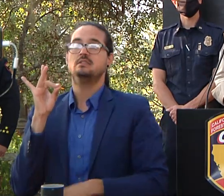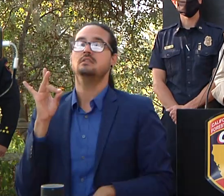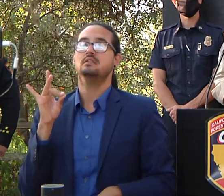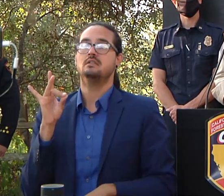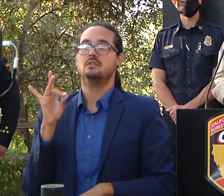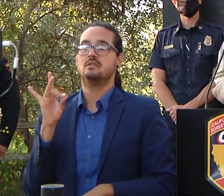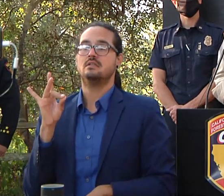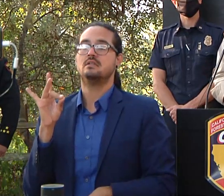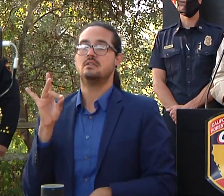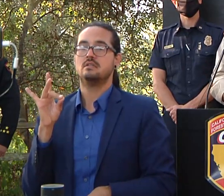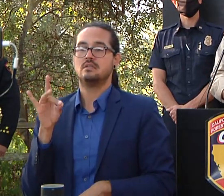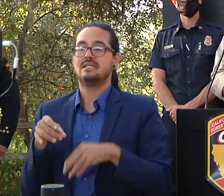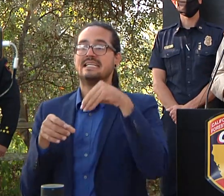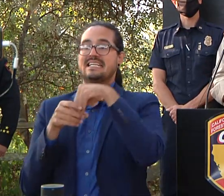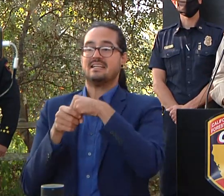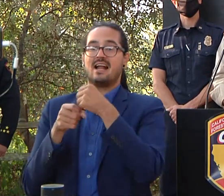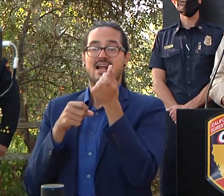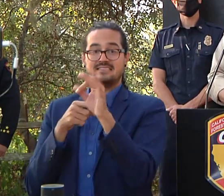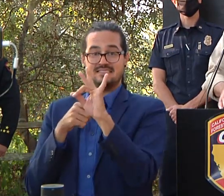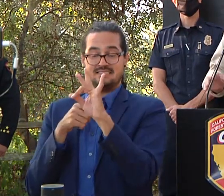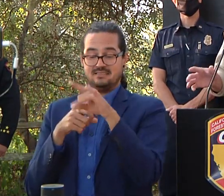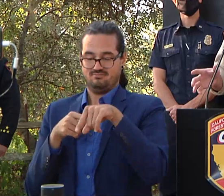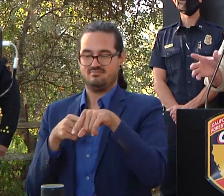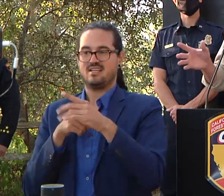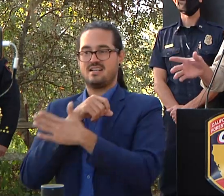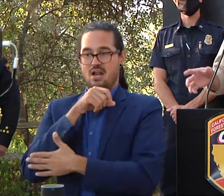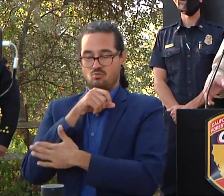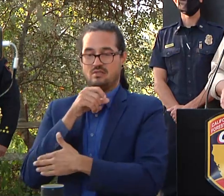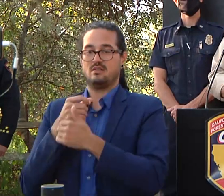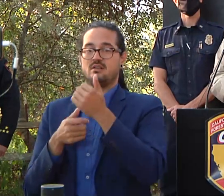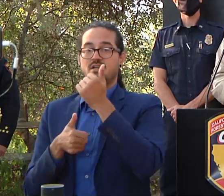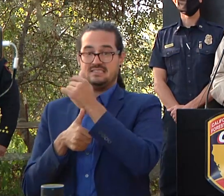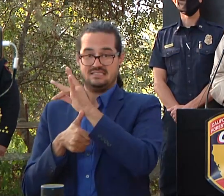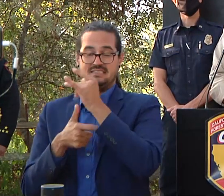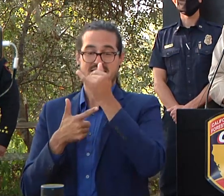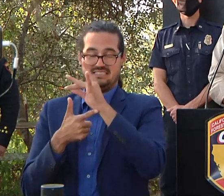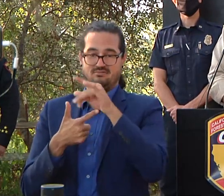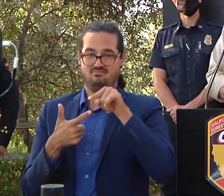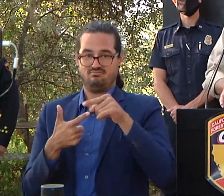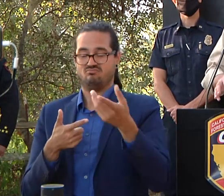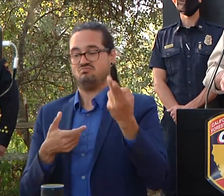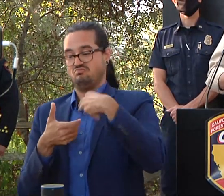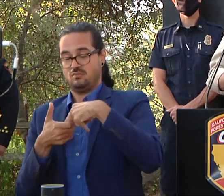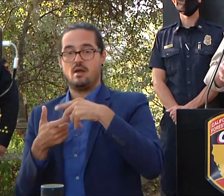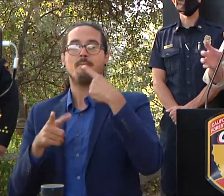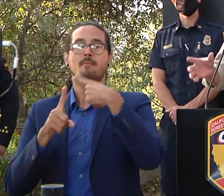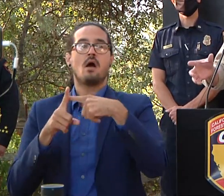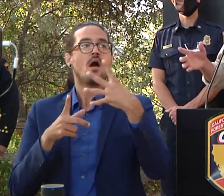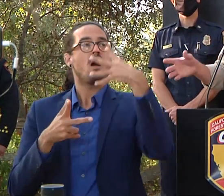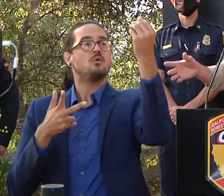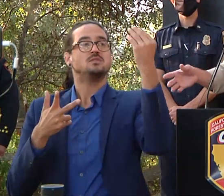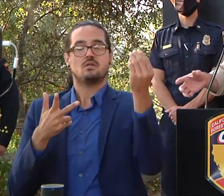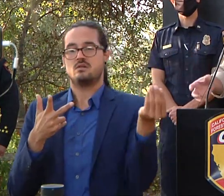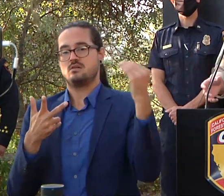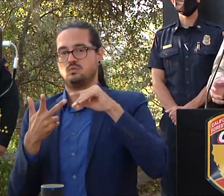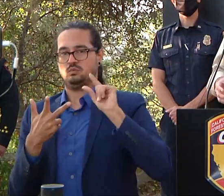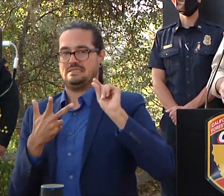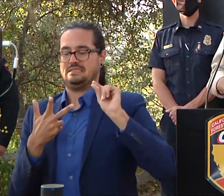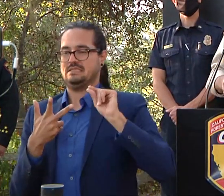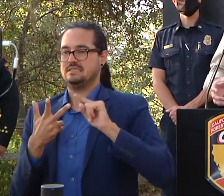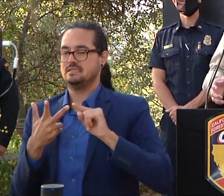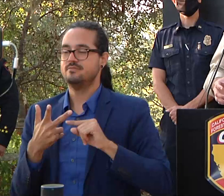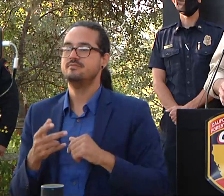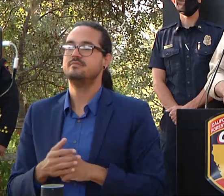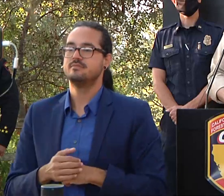20 mutual aid and so uh 56 people total again doing those security checks and as i mentioned you know as we start repopulating these